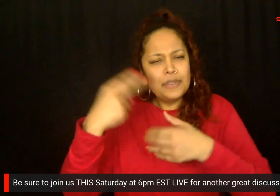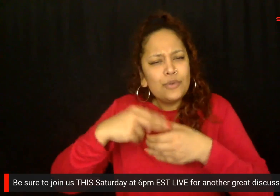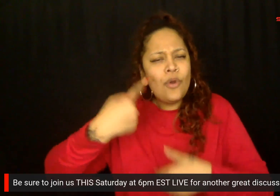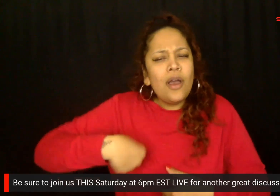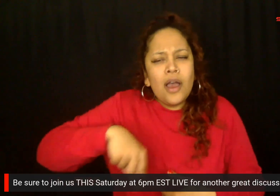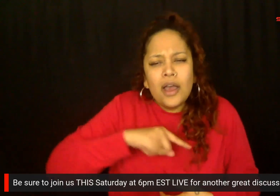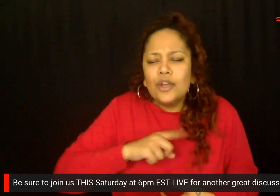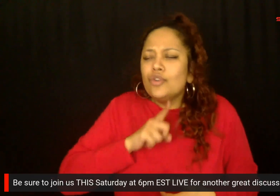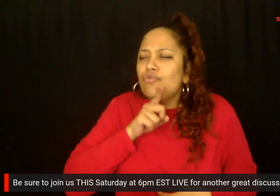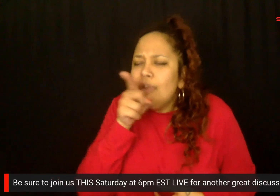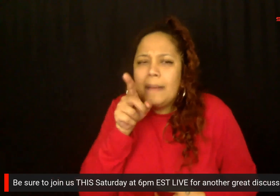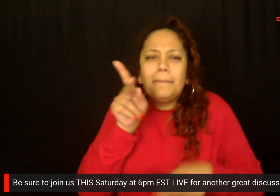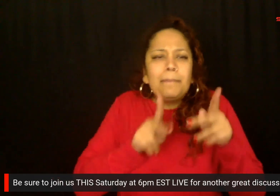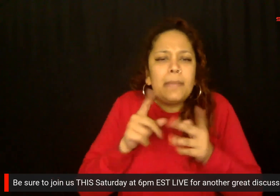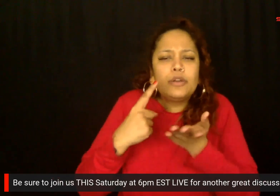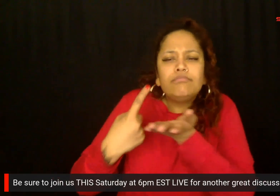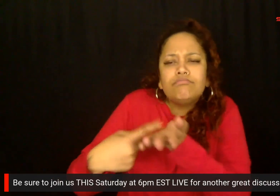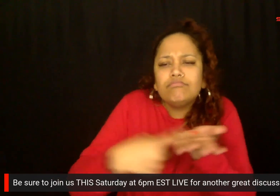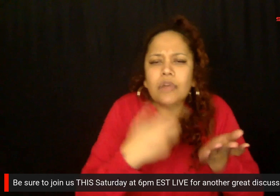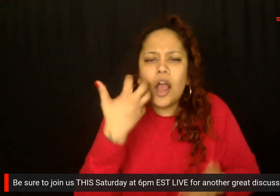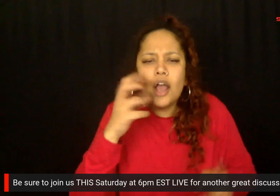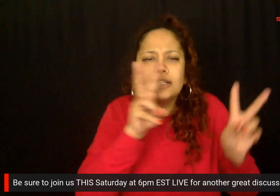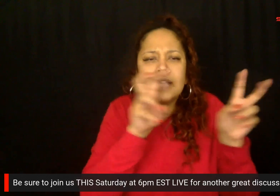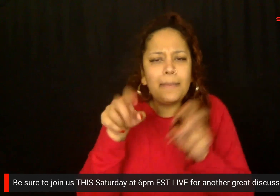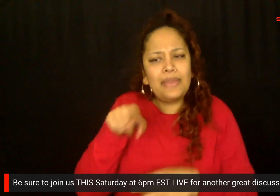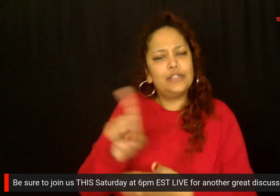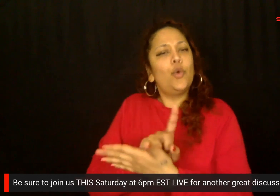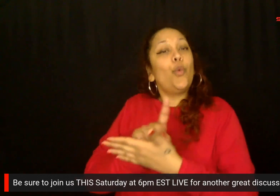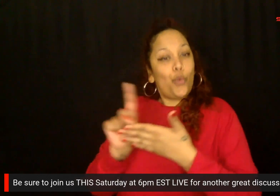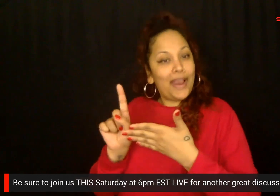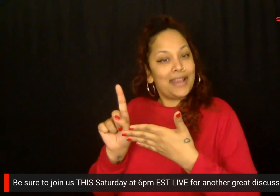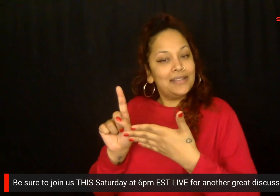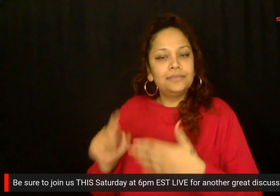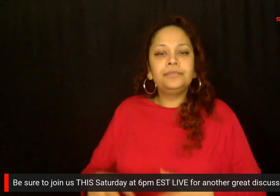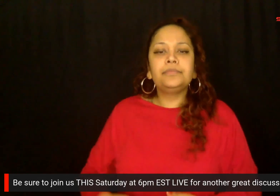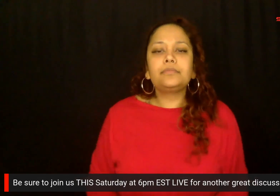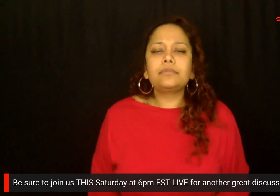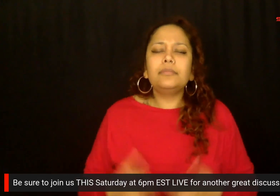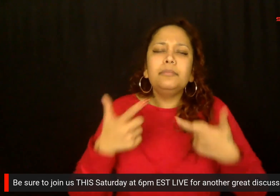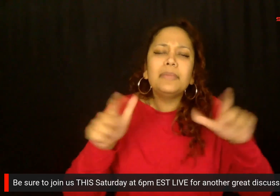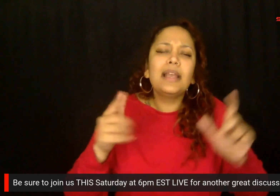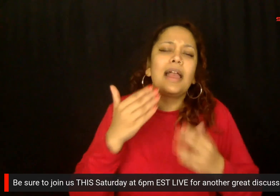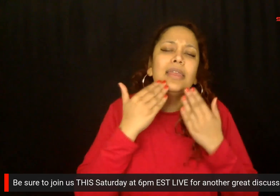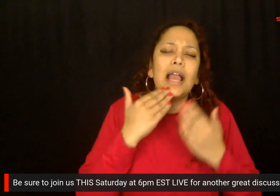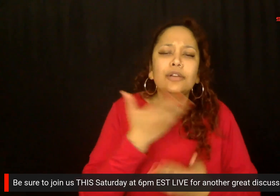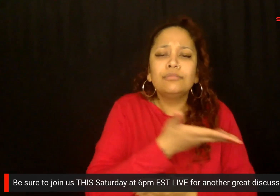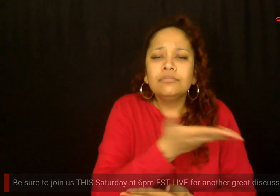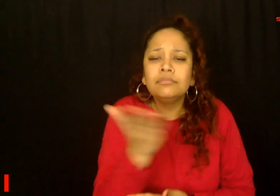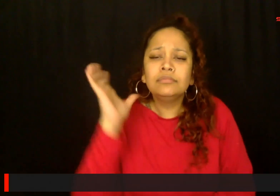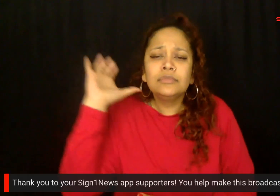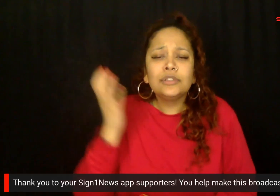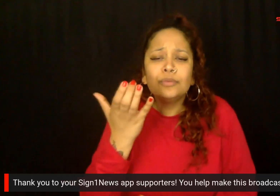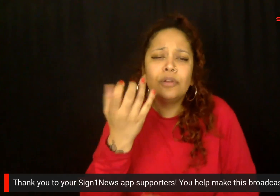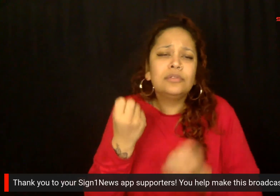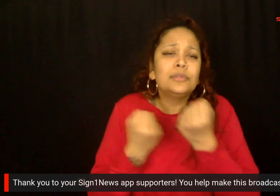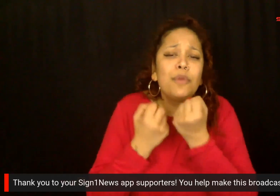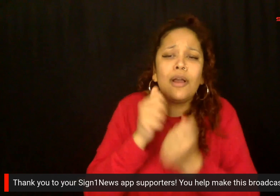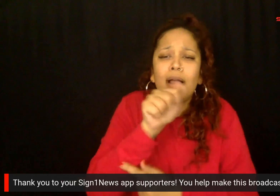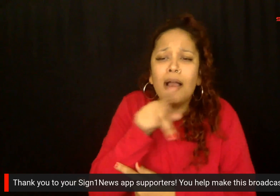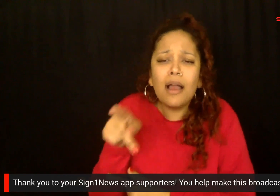of diverse guests to discuss the hot topics of the week. A big thank you to our Sign One News app supporters who helped